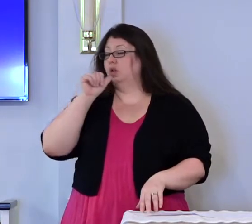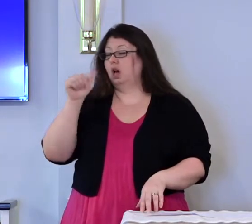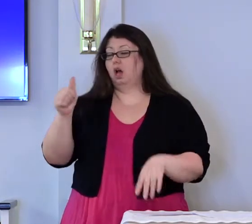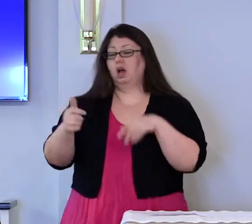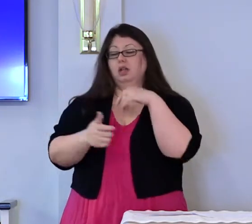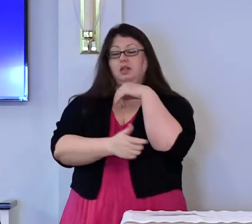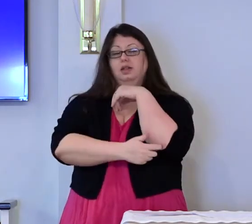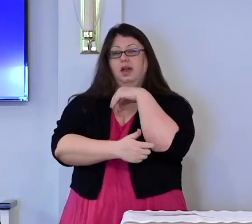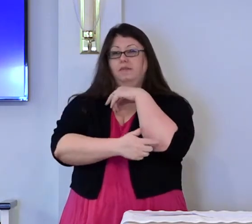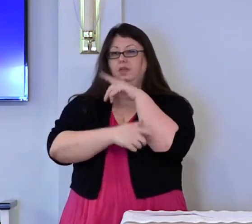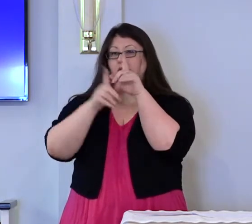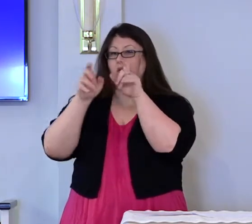God.